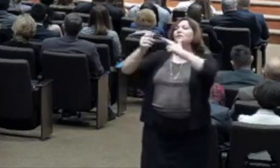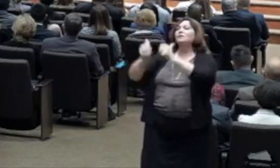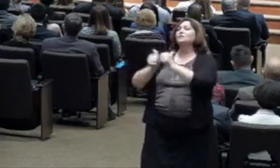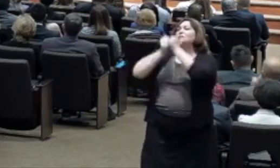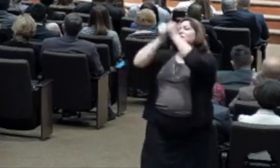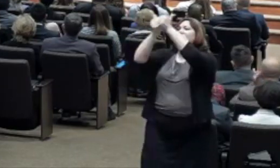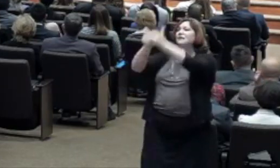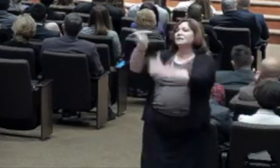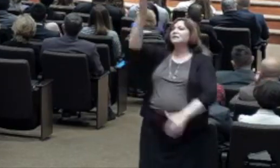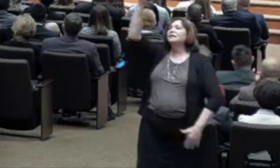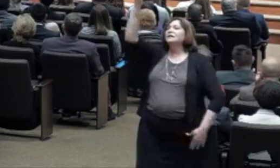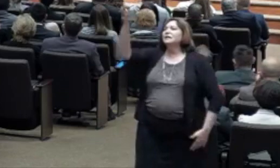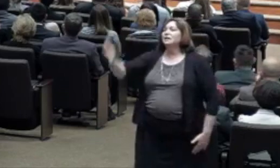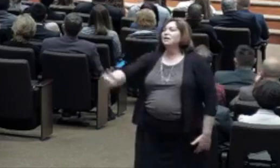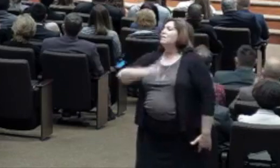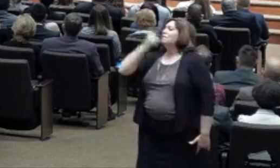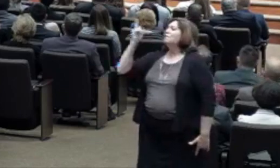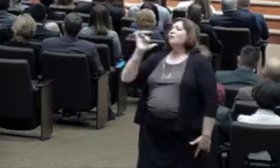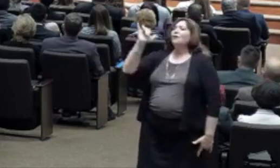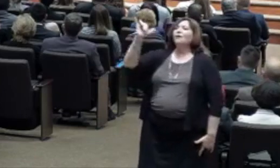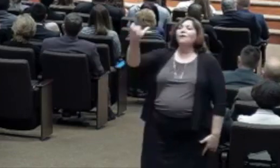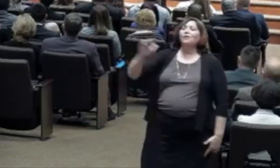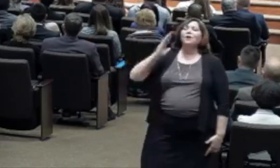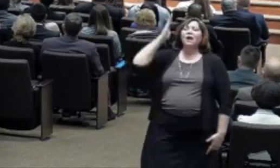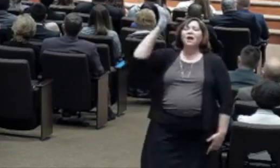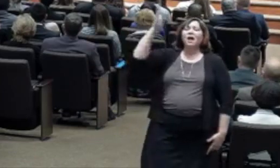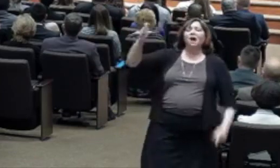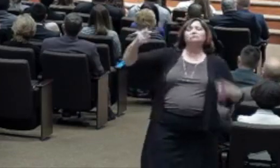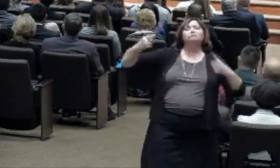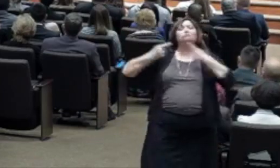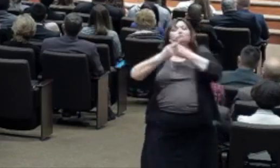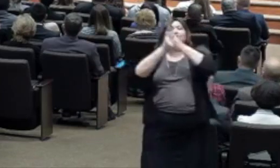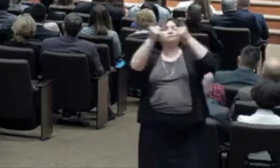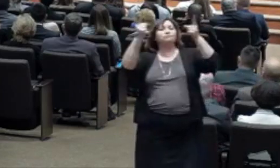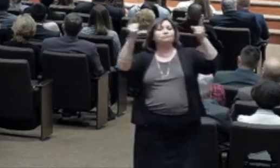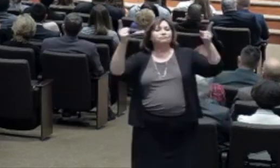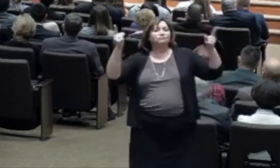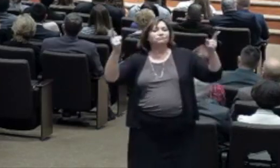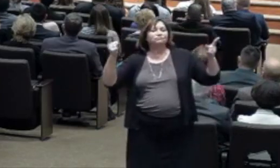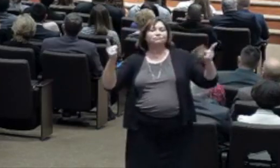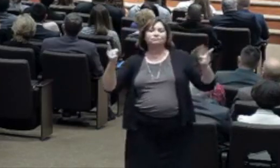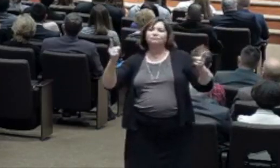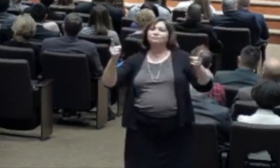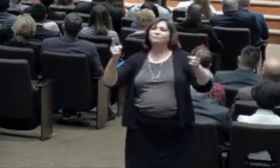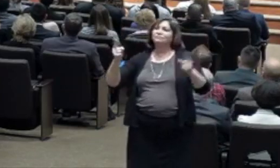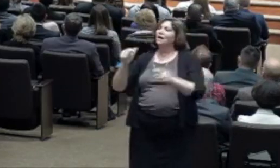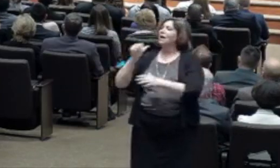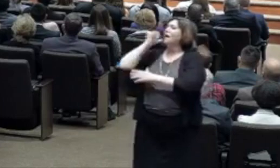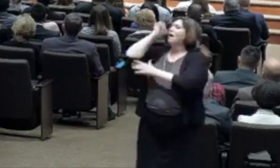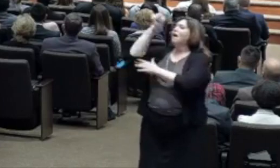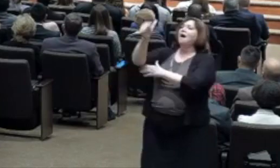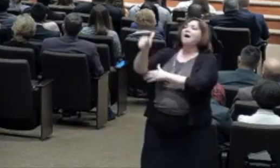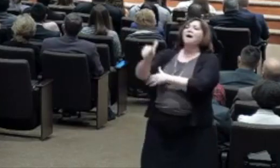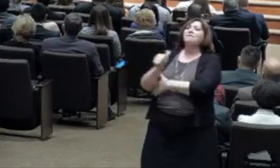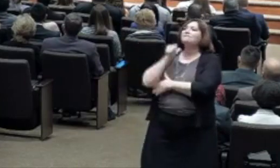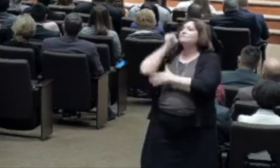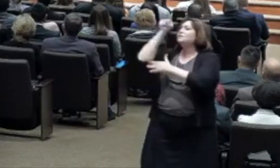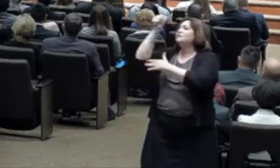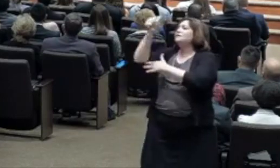Each day I live safe in his grace, the king of